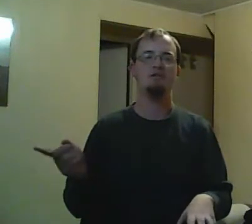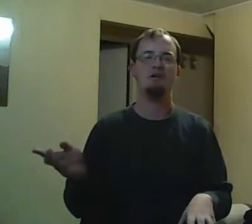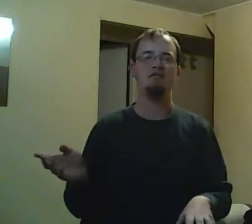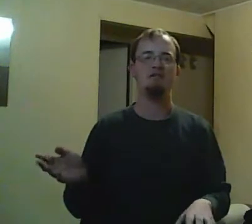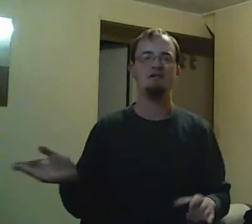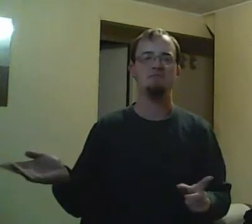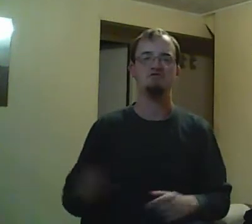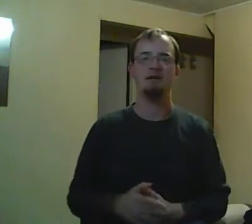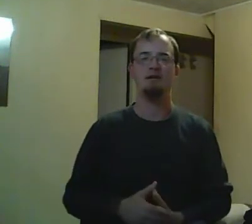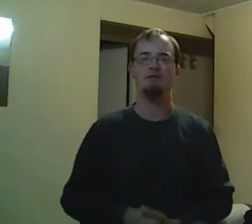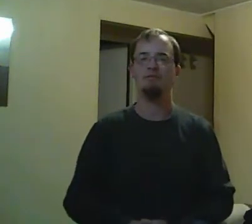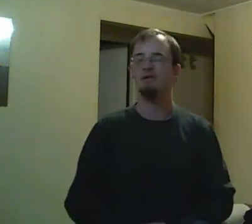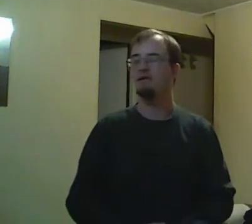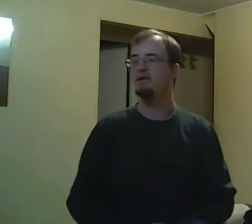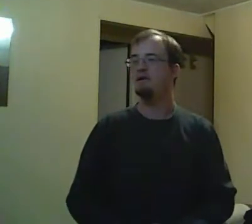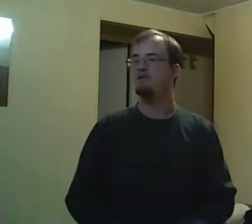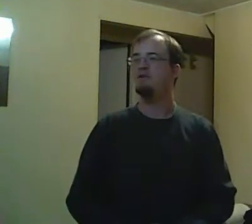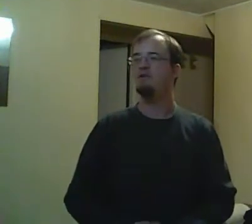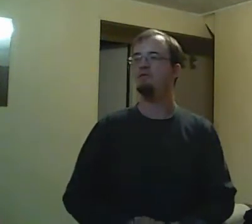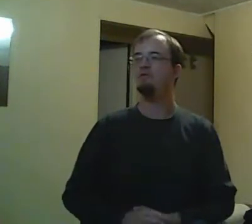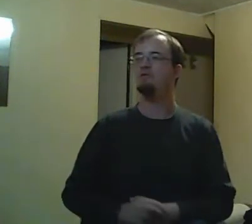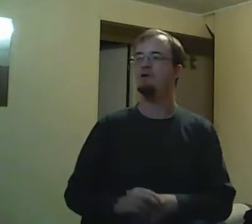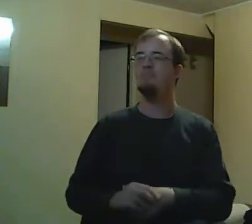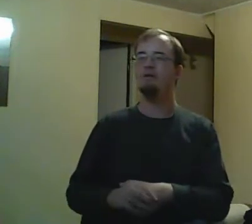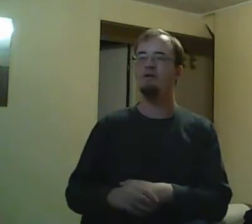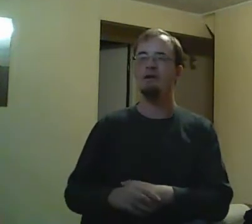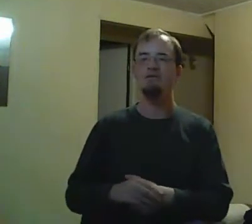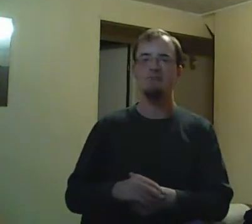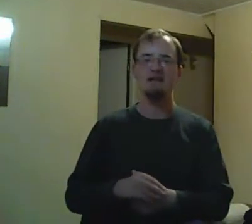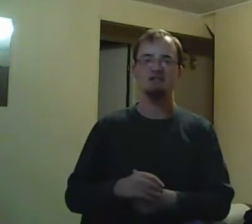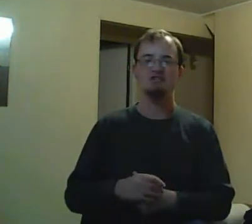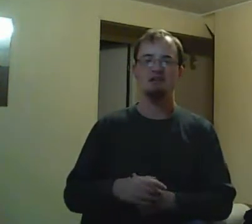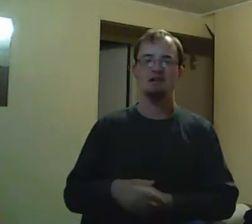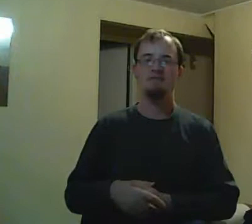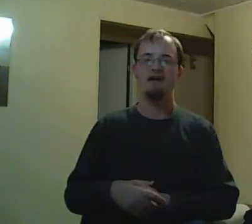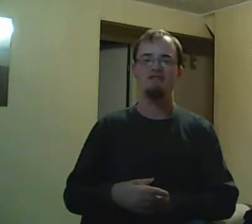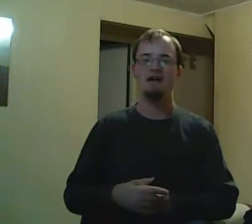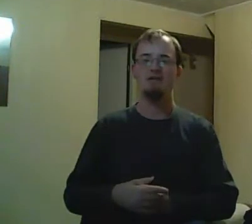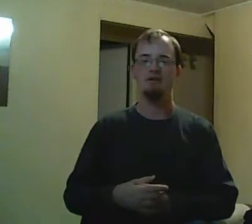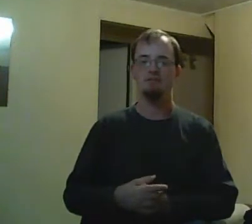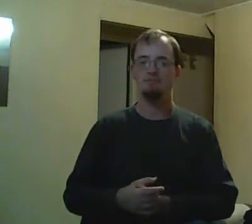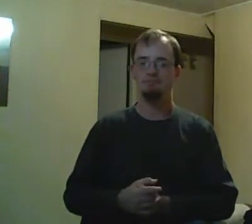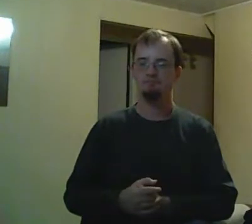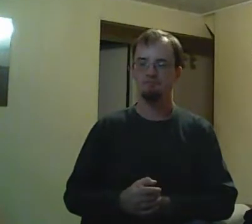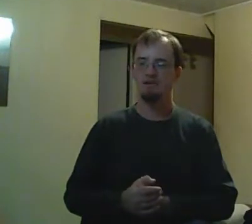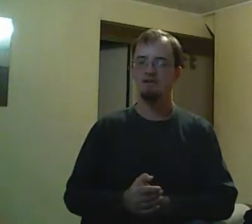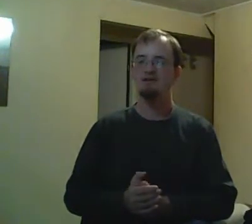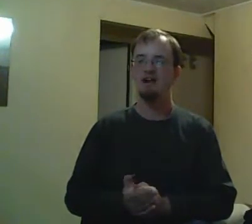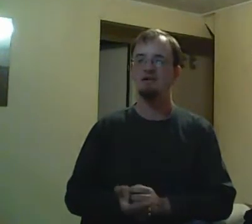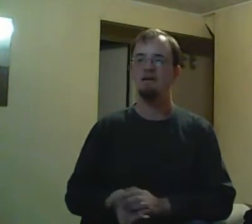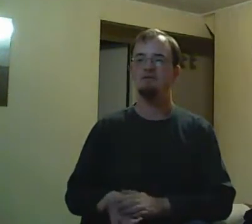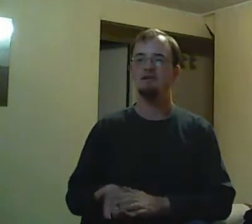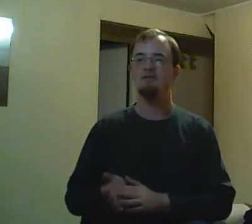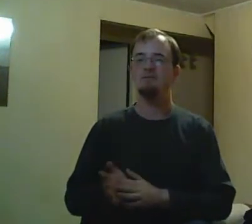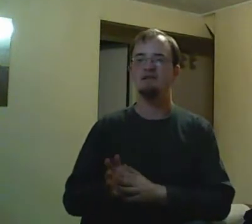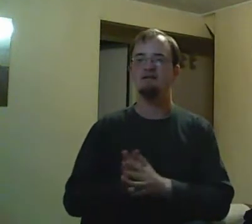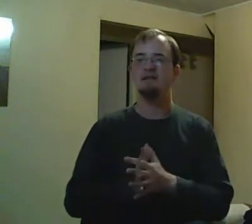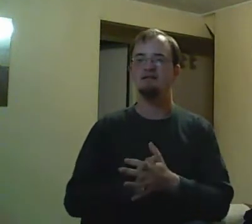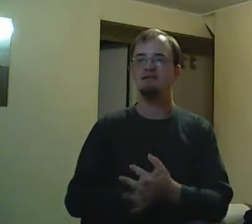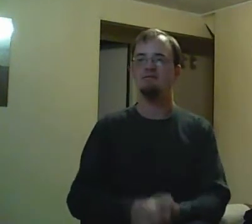But Rick says, I already shot somebody, and decides to shoot Emma. Thankfully, Sean's reaction time saves that. And Sean